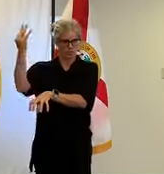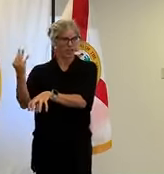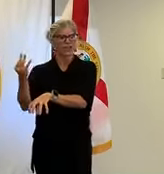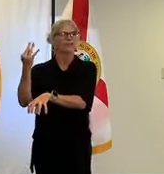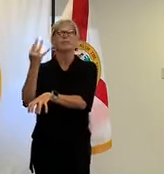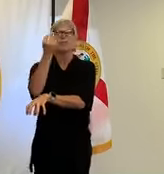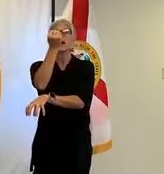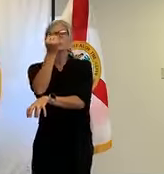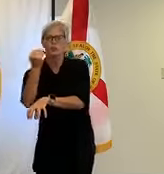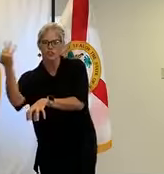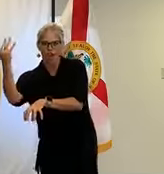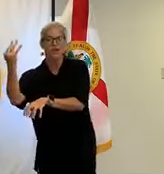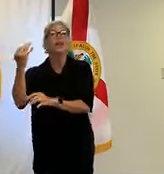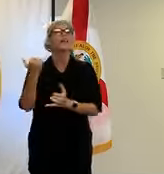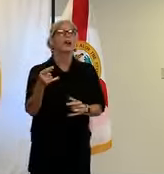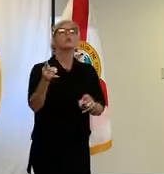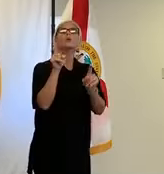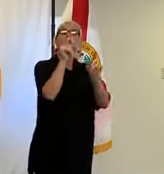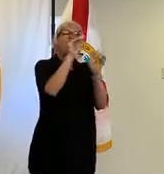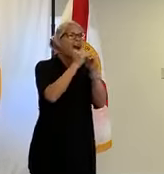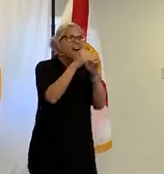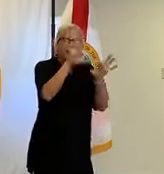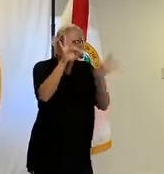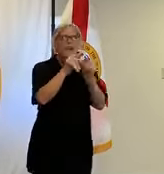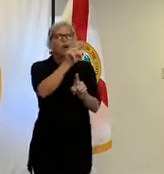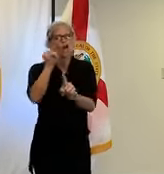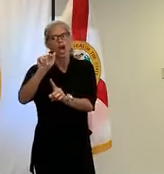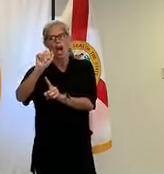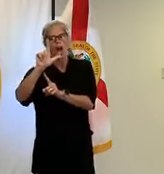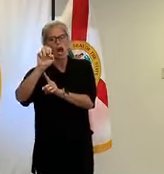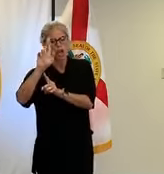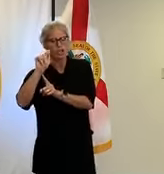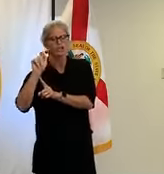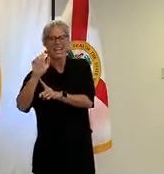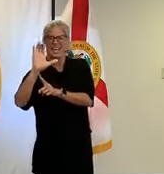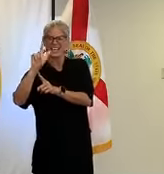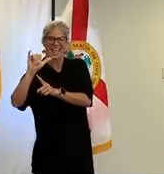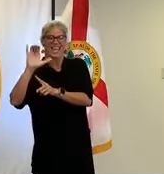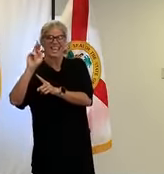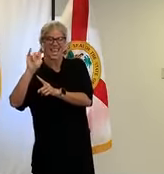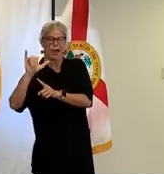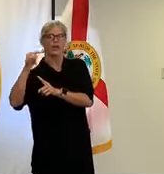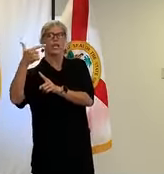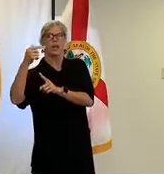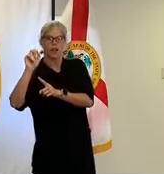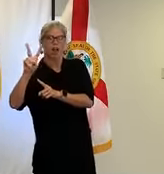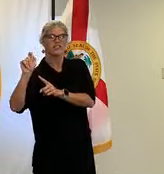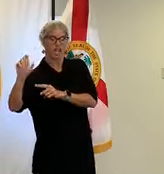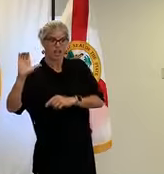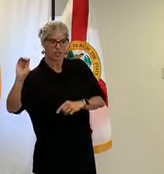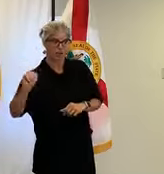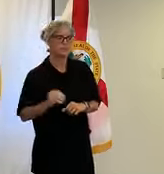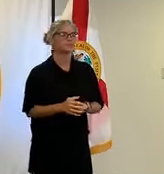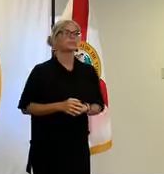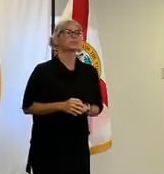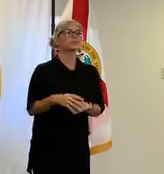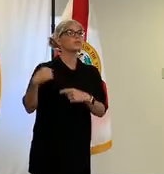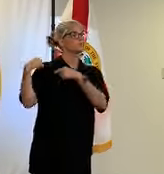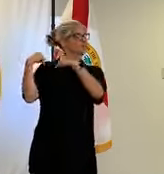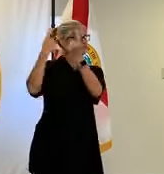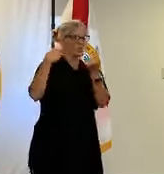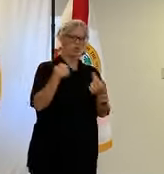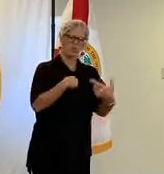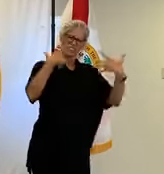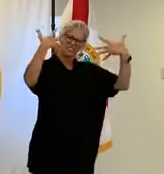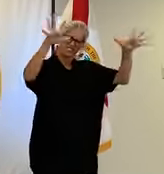alert dot clay county gov dot com to register for this information to date we've served over 686